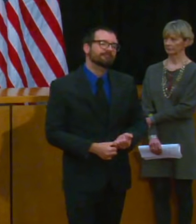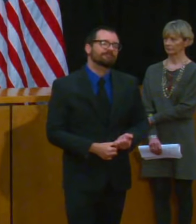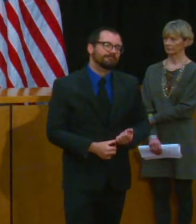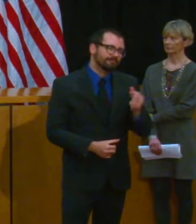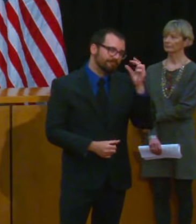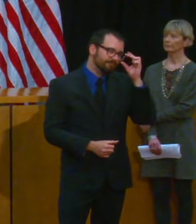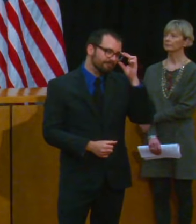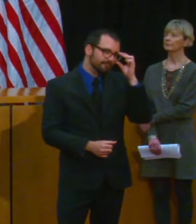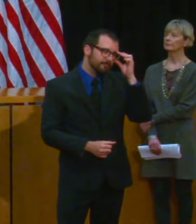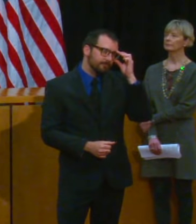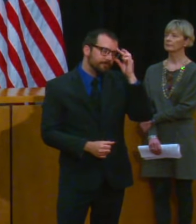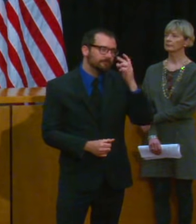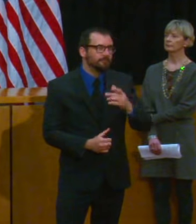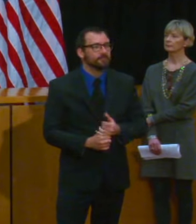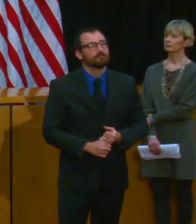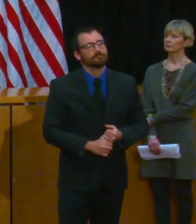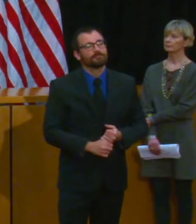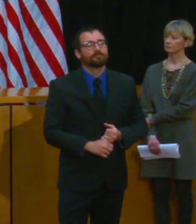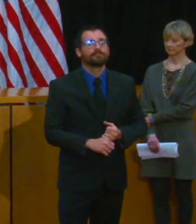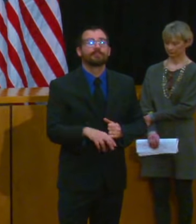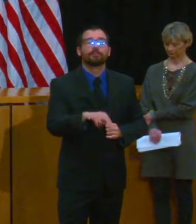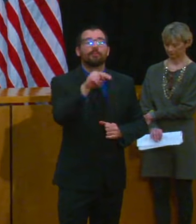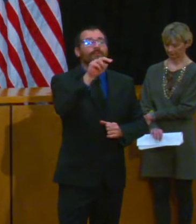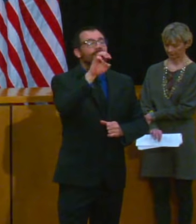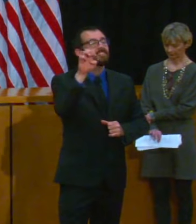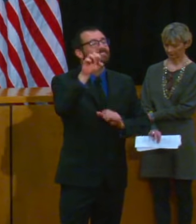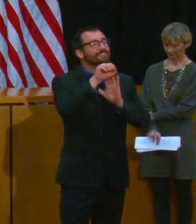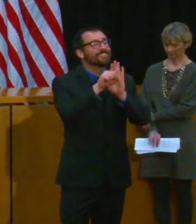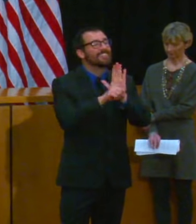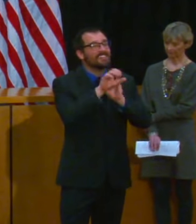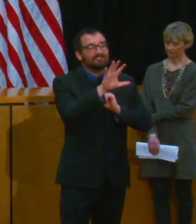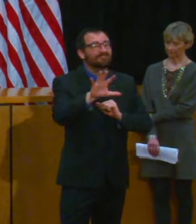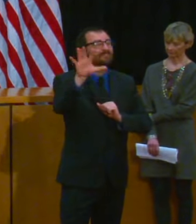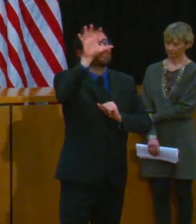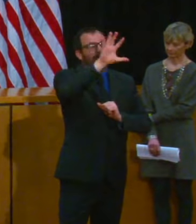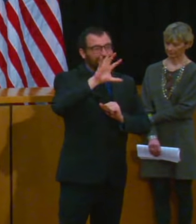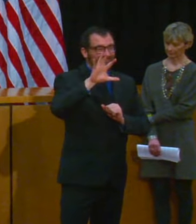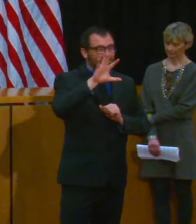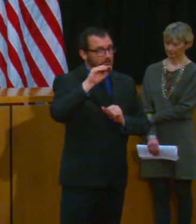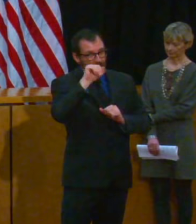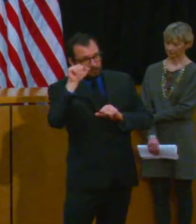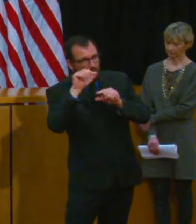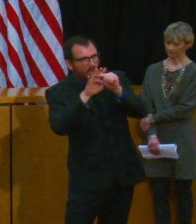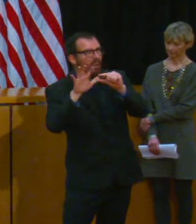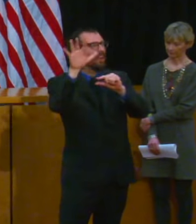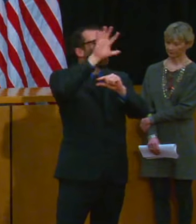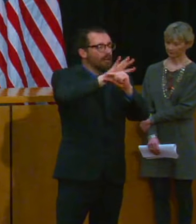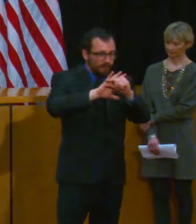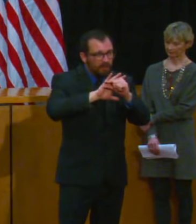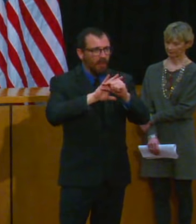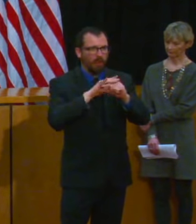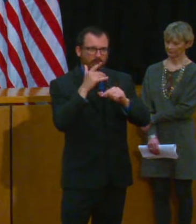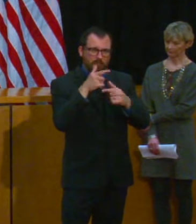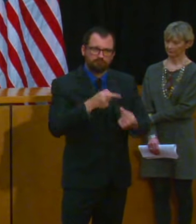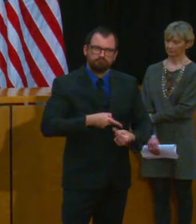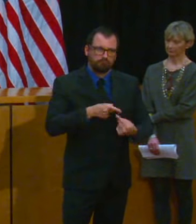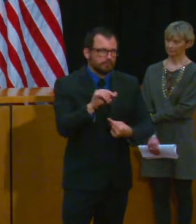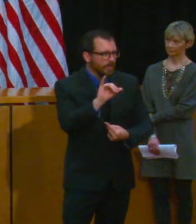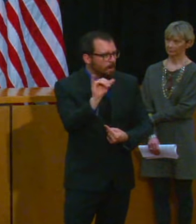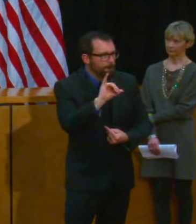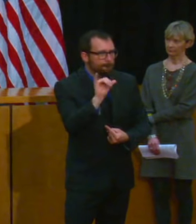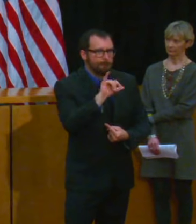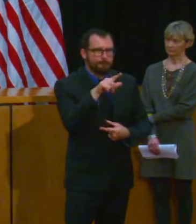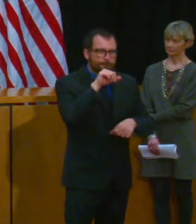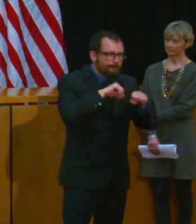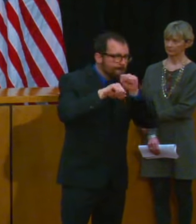region many of them are wrestling with the same kinds of questions and issues that we are here in Massachusetts in